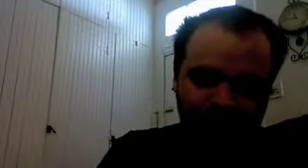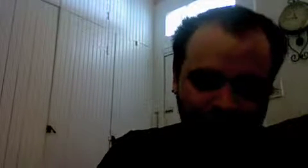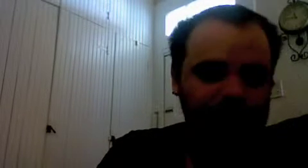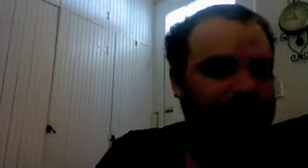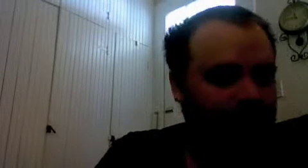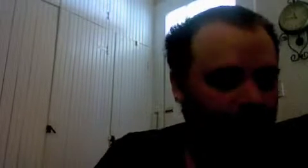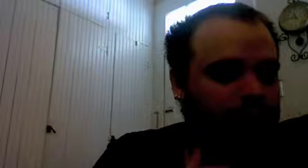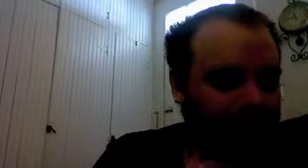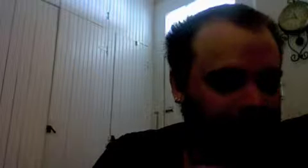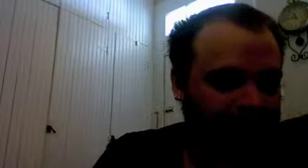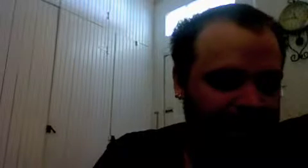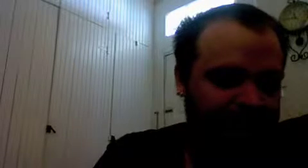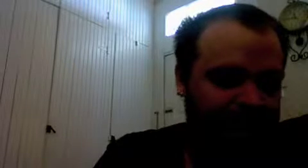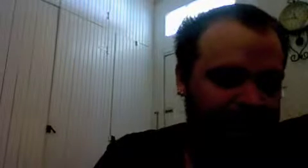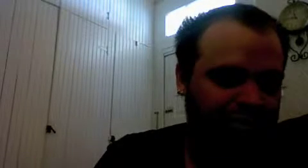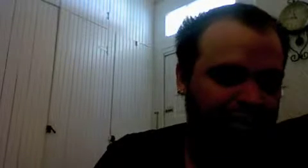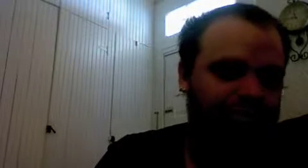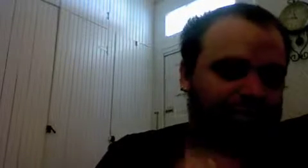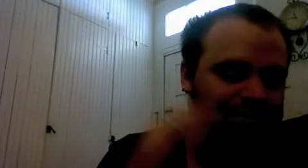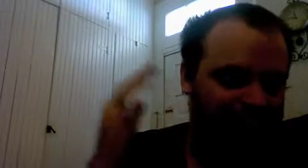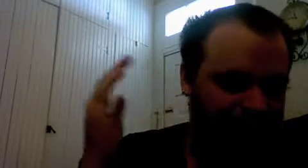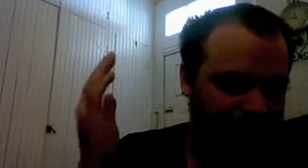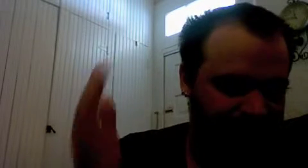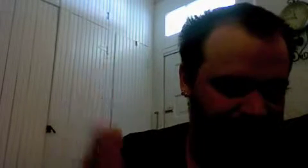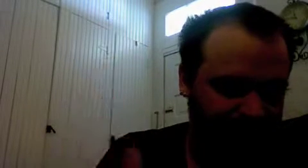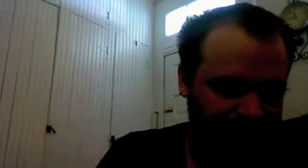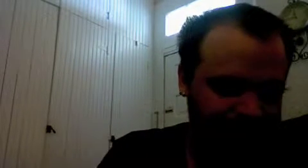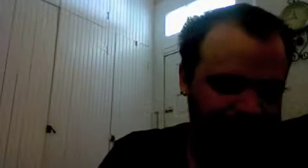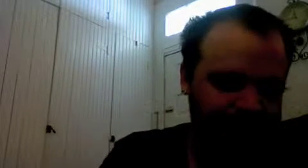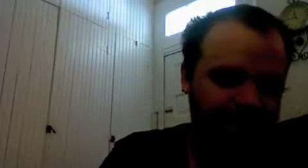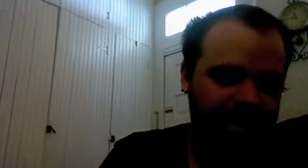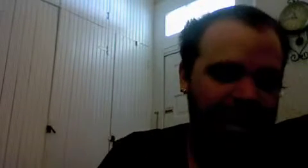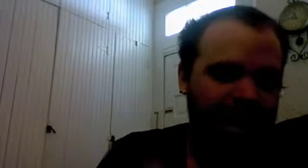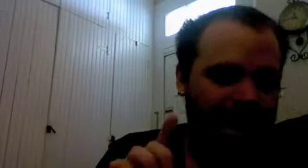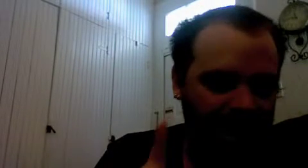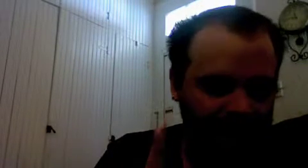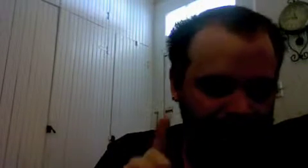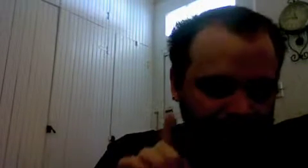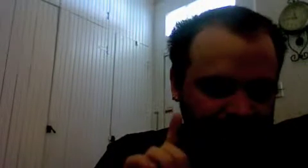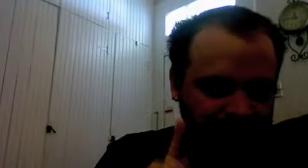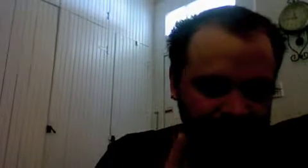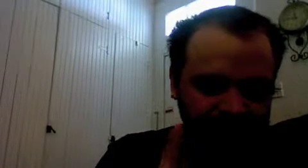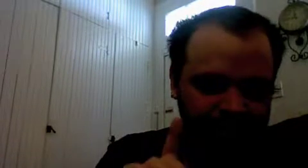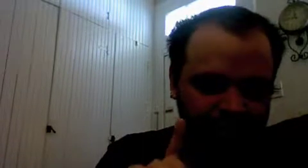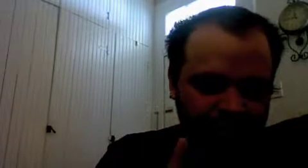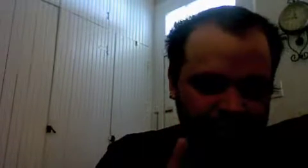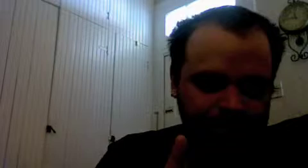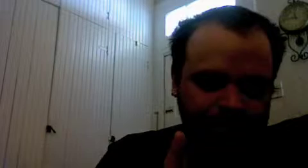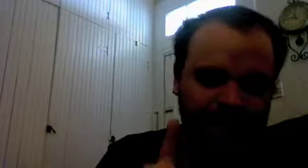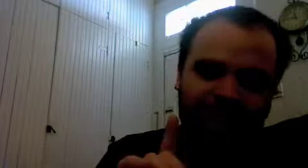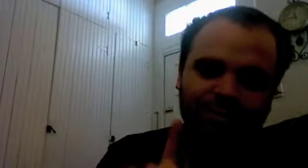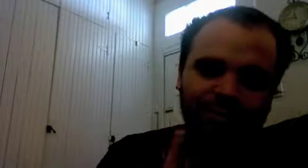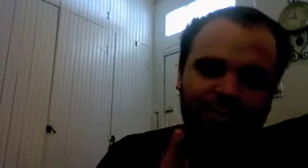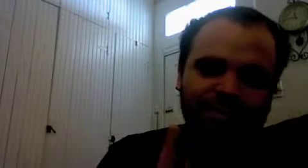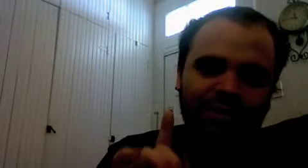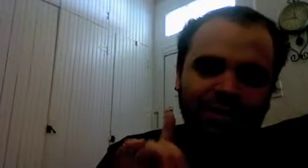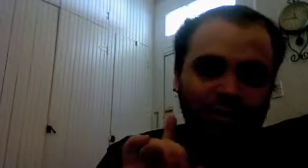justified only by the exposition of the system itself everything turns on grasping and expressing the